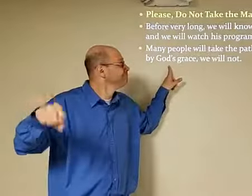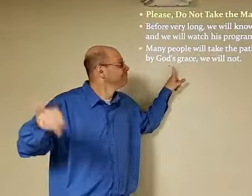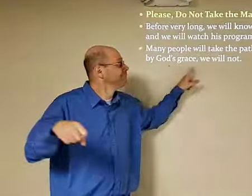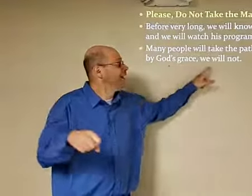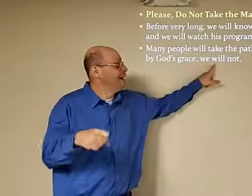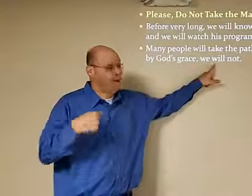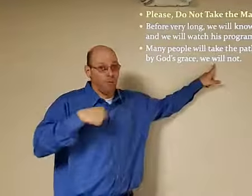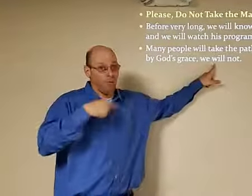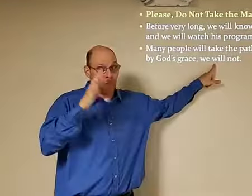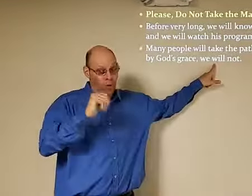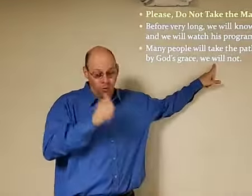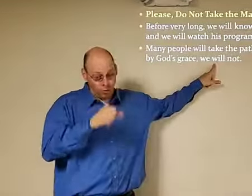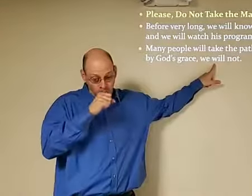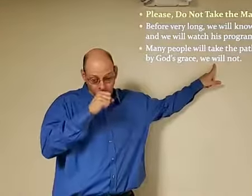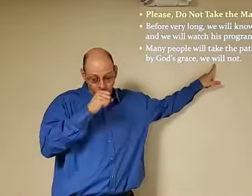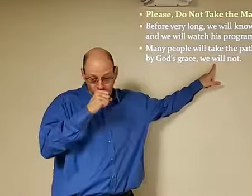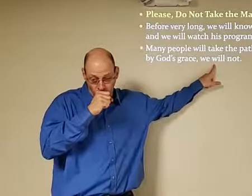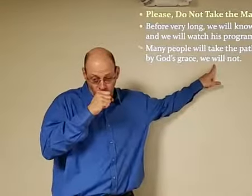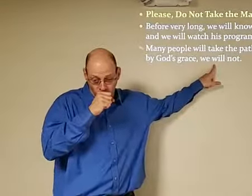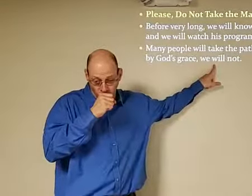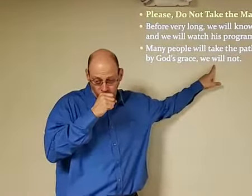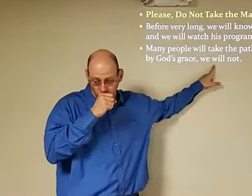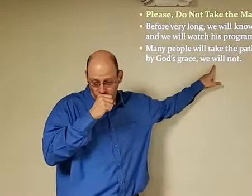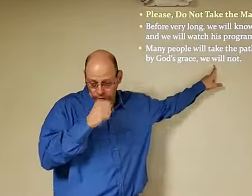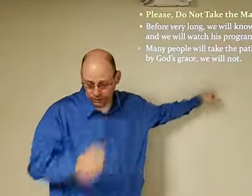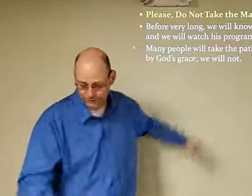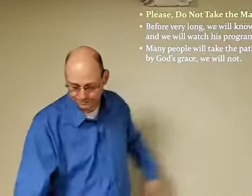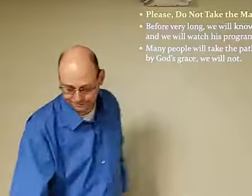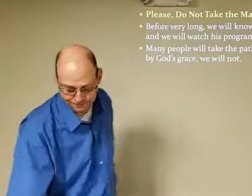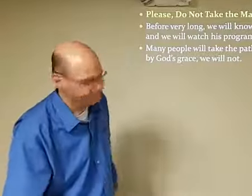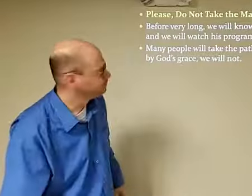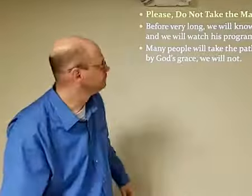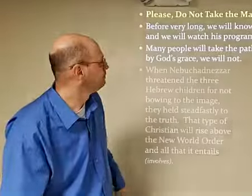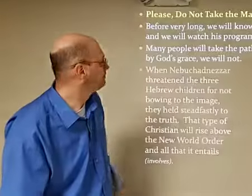but God's grace we will not